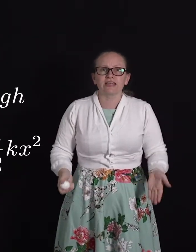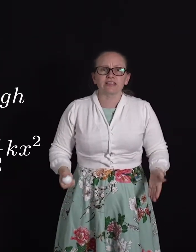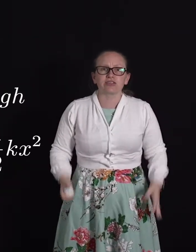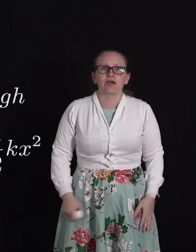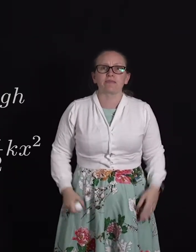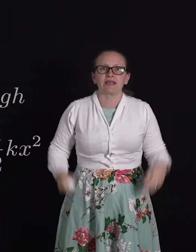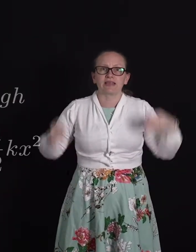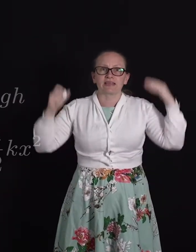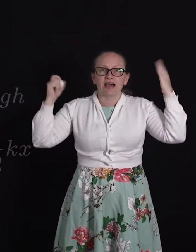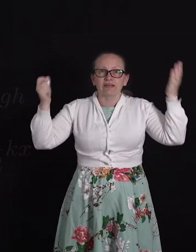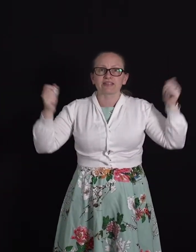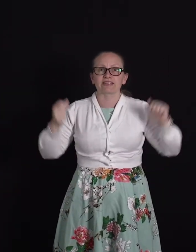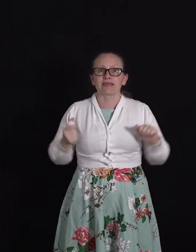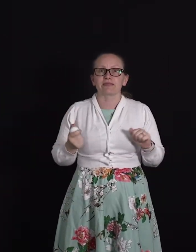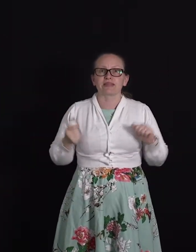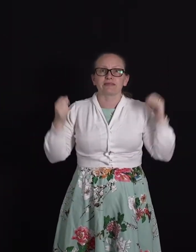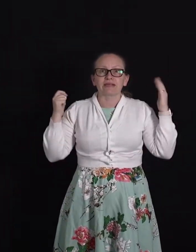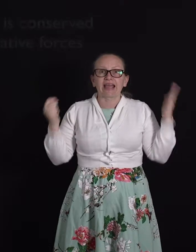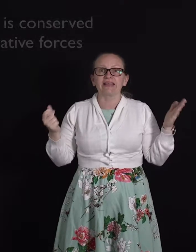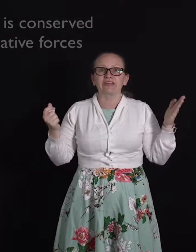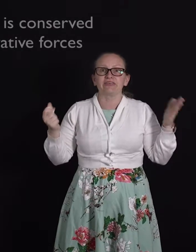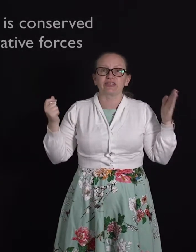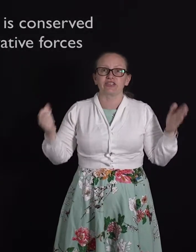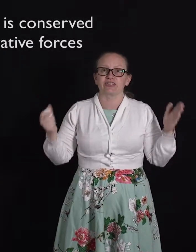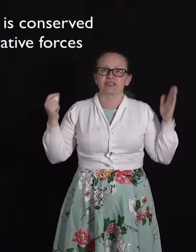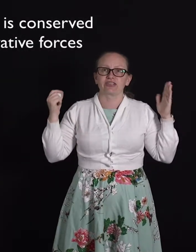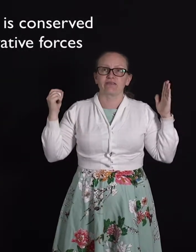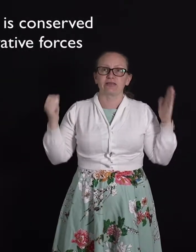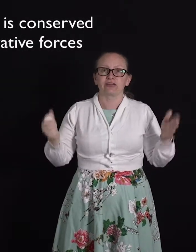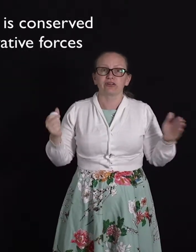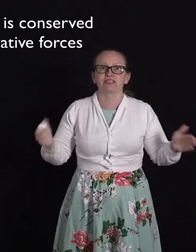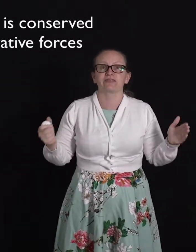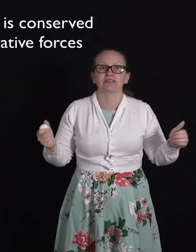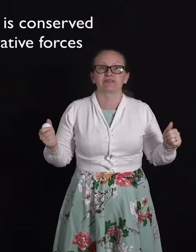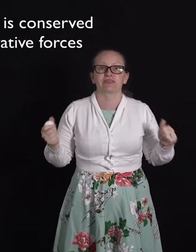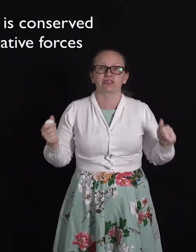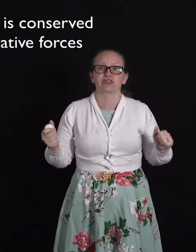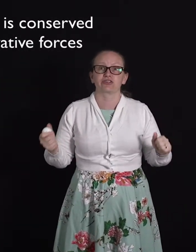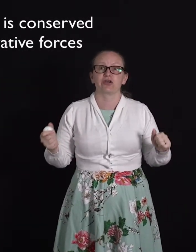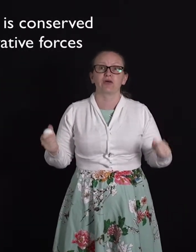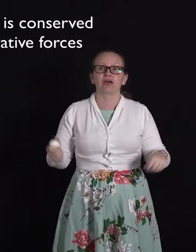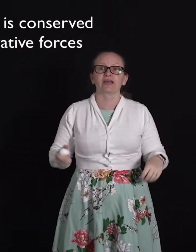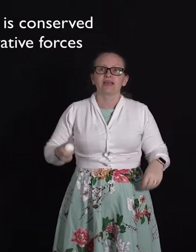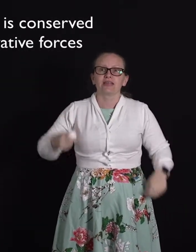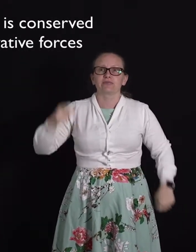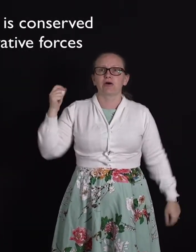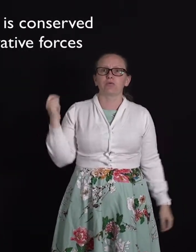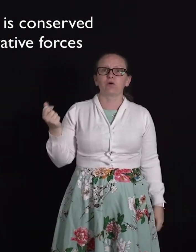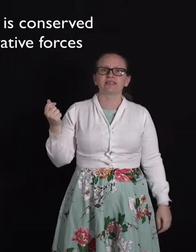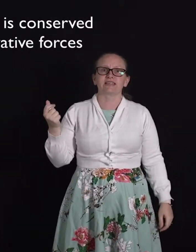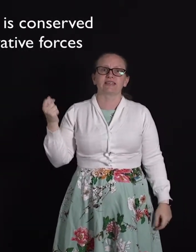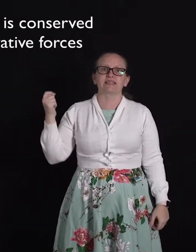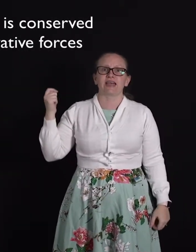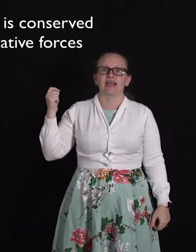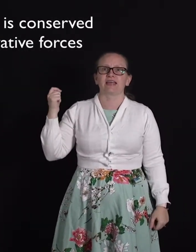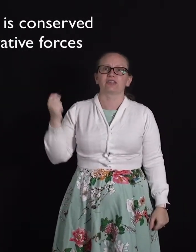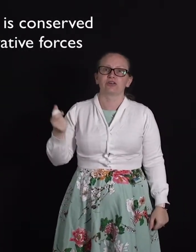next term in our statement that the mechanical energy is conserved when non-conservative forces do no work is well what is a non